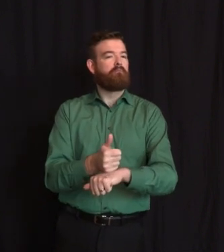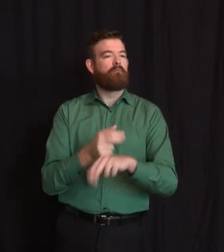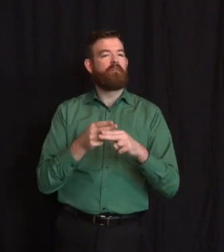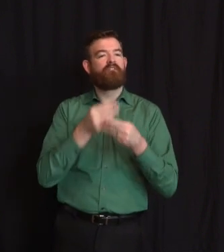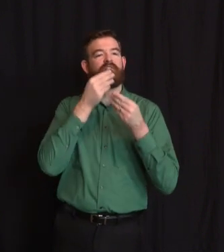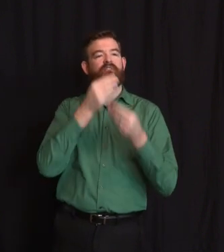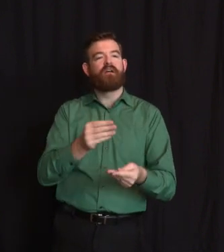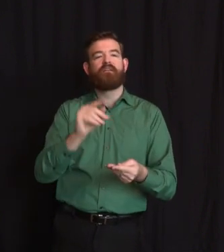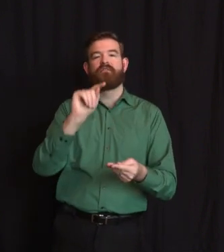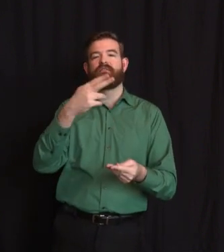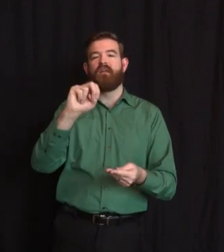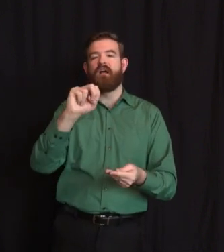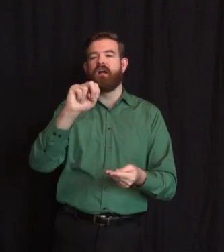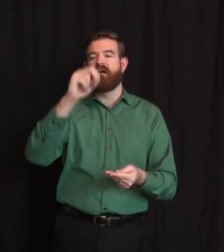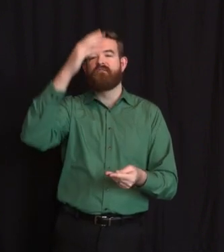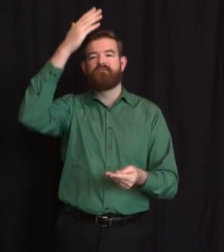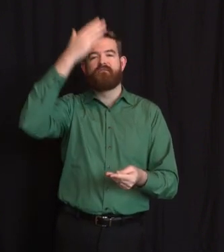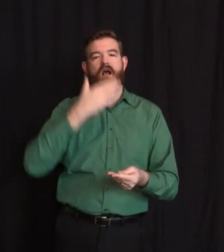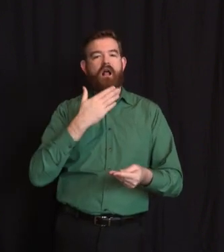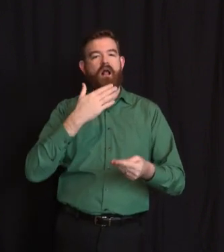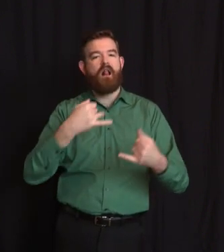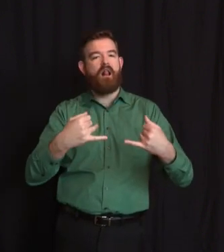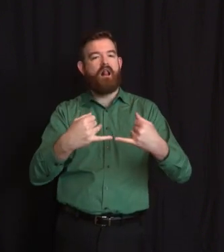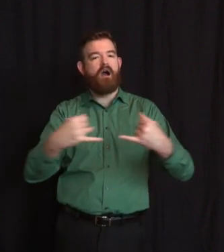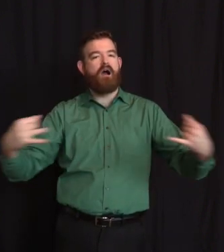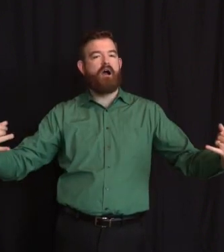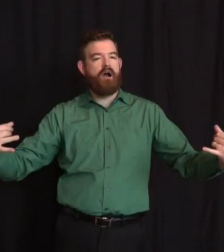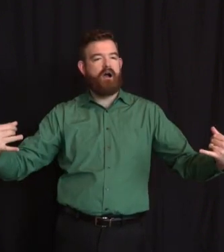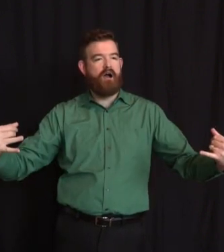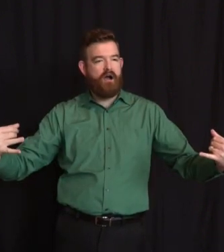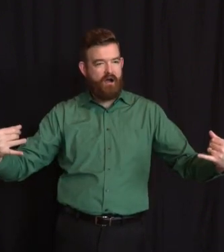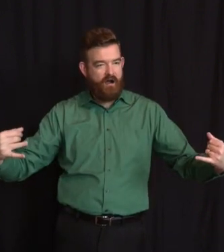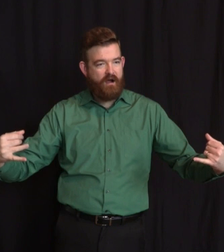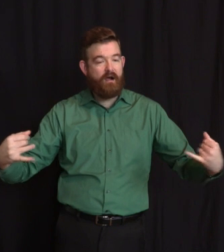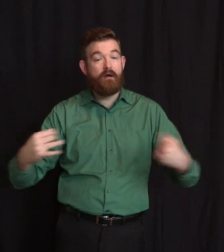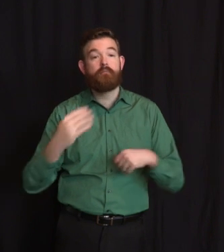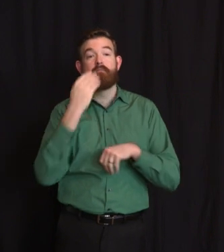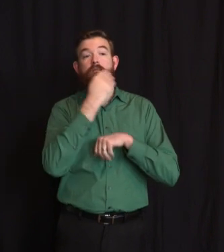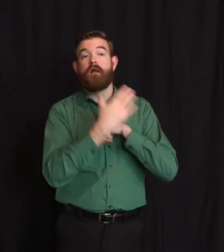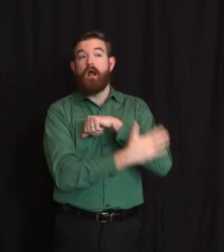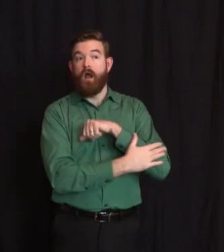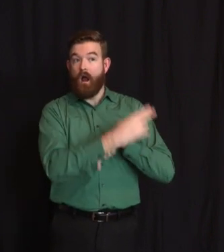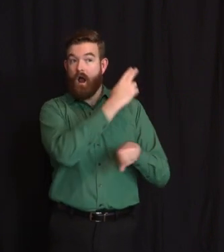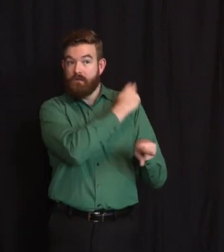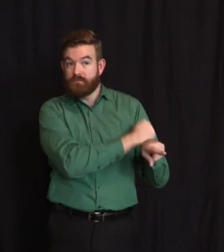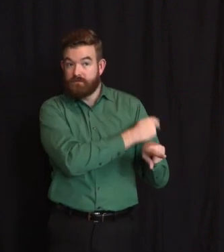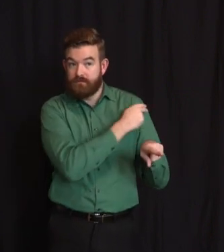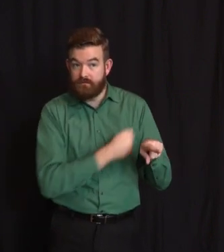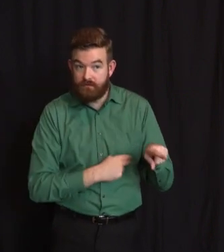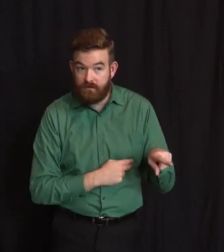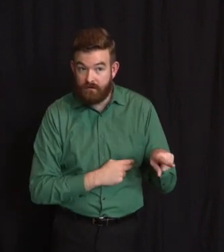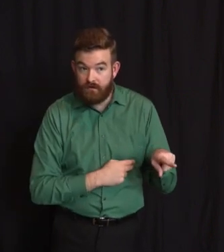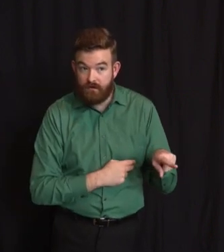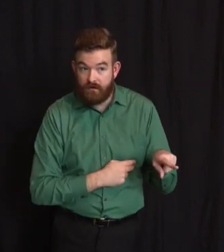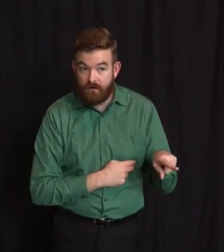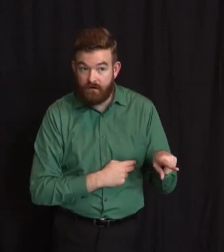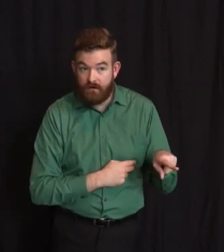at Monmouth County's area hospitals. Liam used his social media presence to ask people to donate